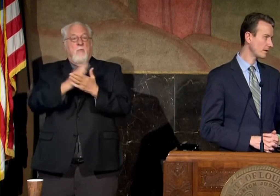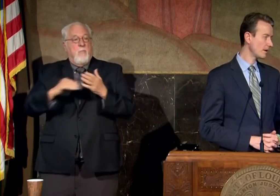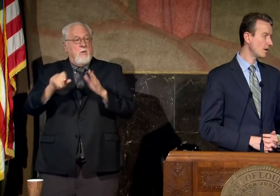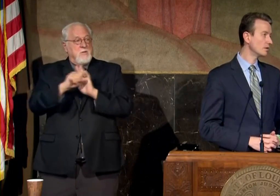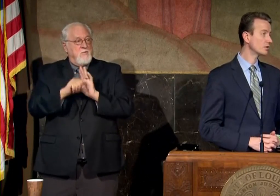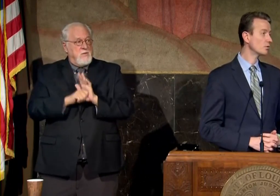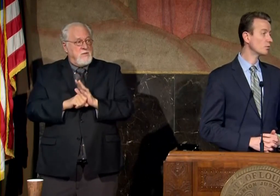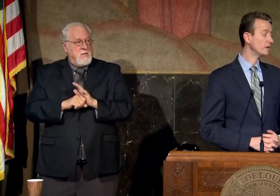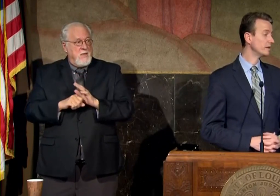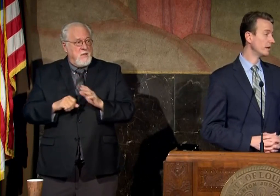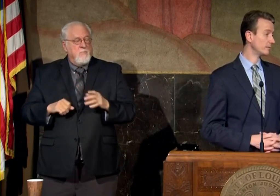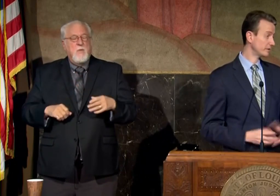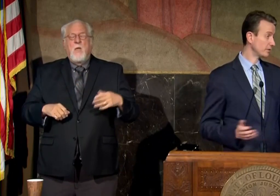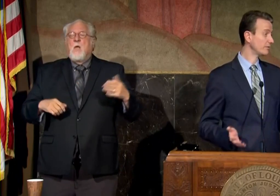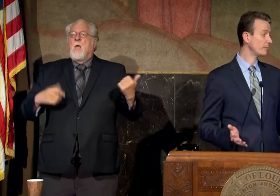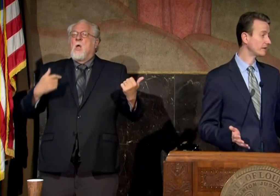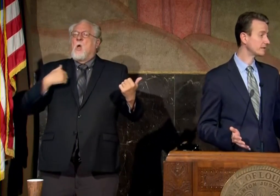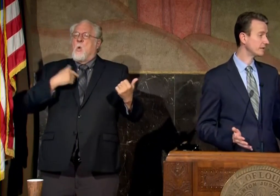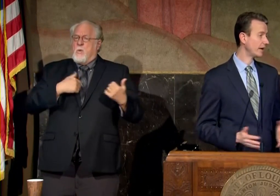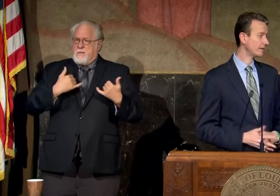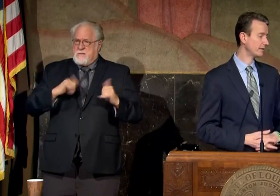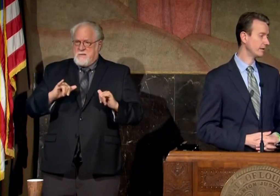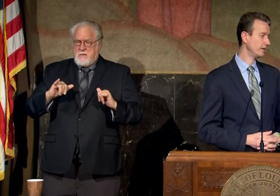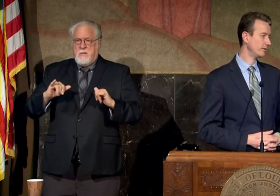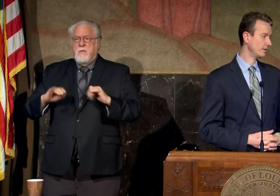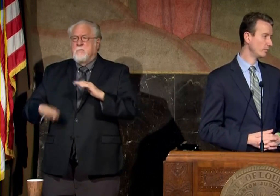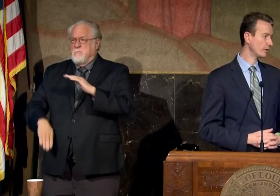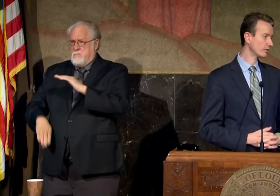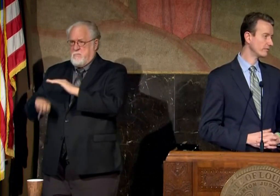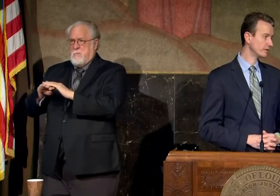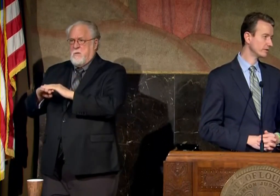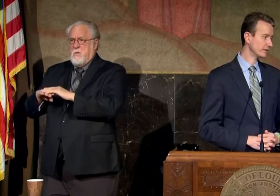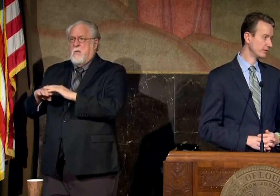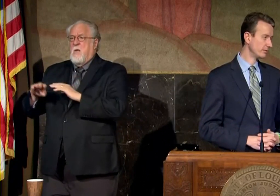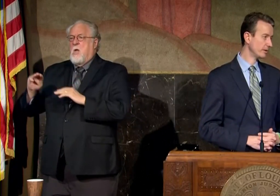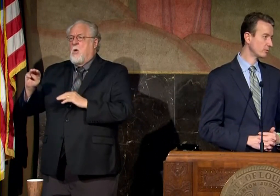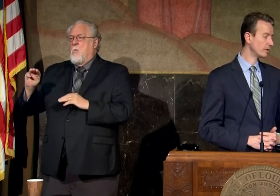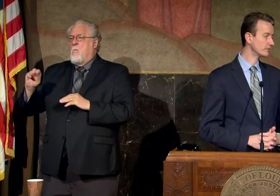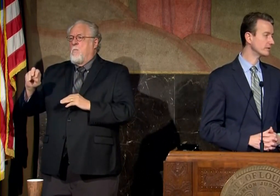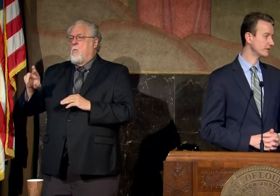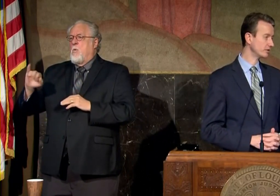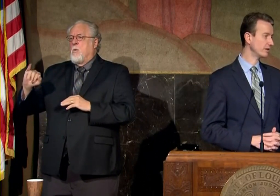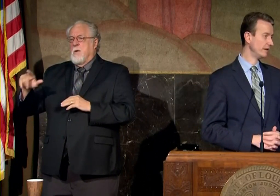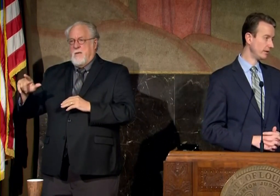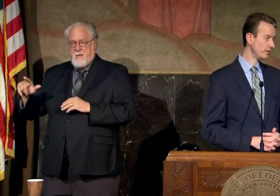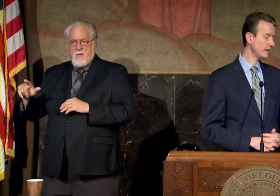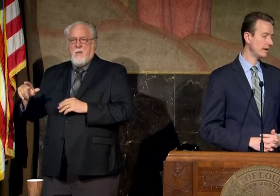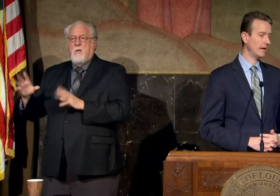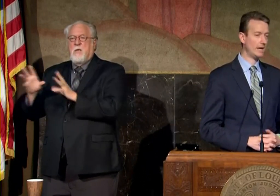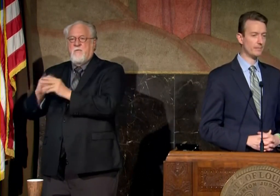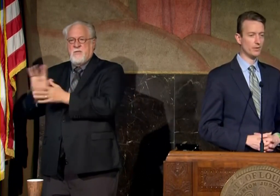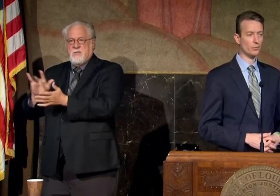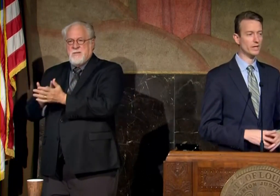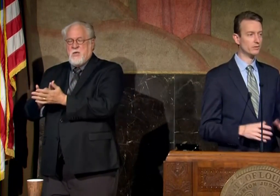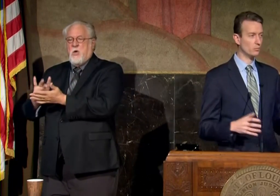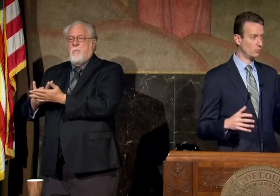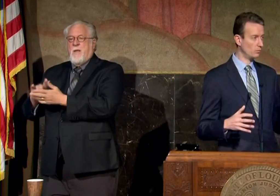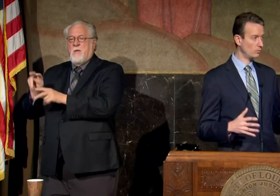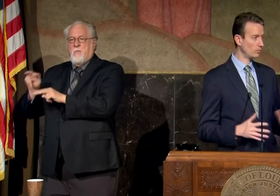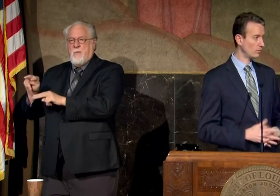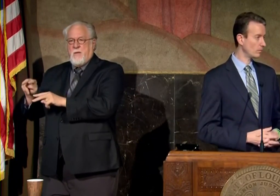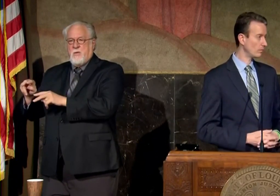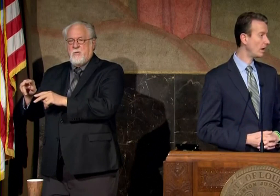so we uh we still have capacity at the the morial convention center the medical monitoring station there um we